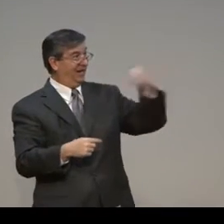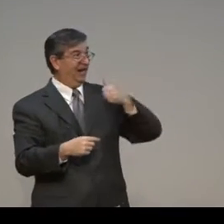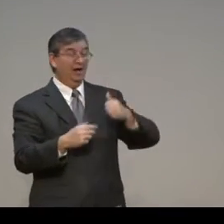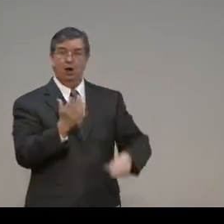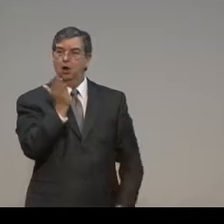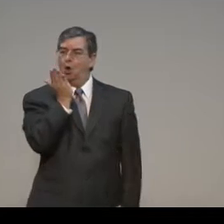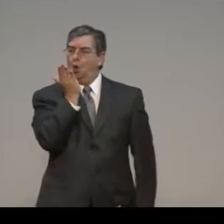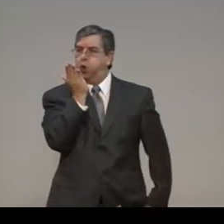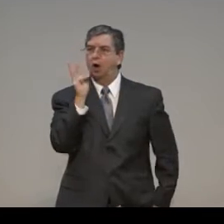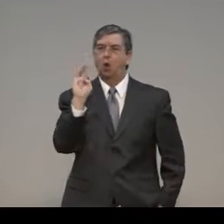Now,